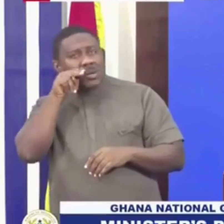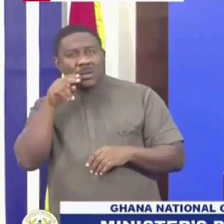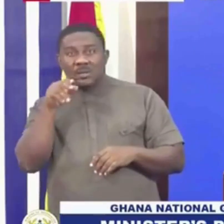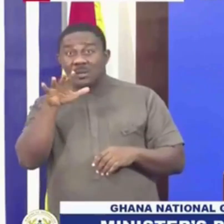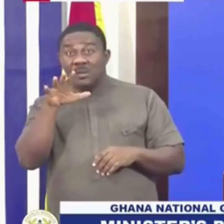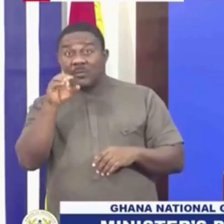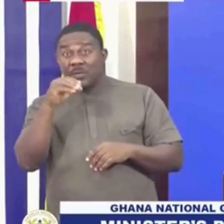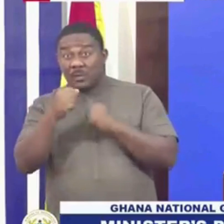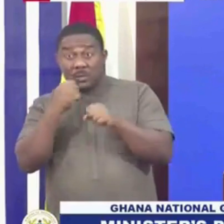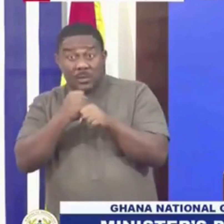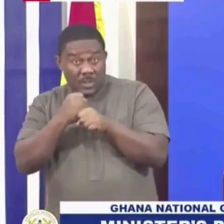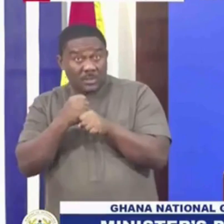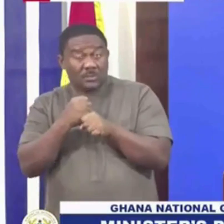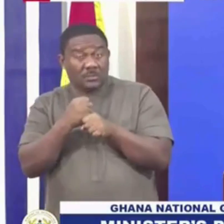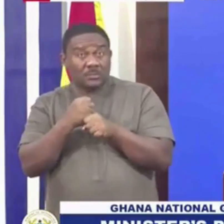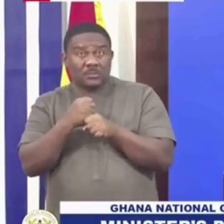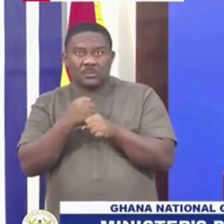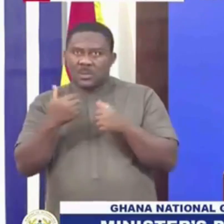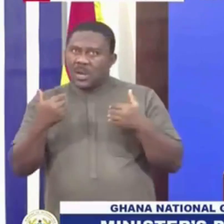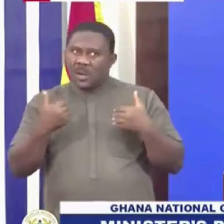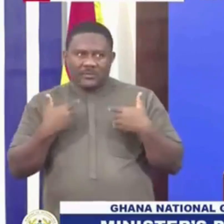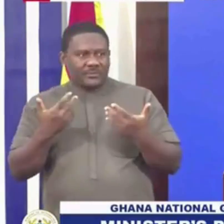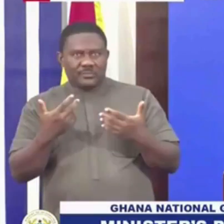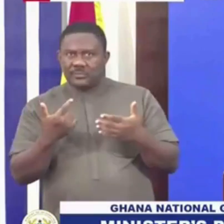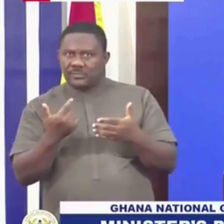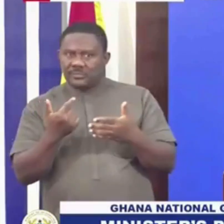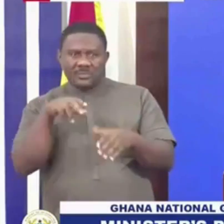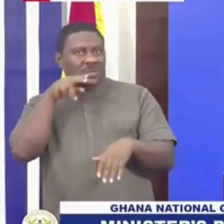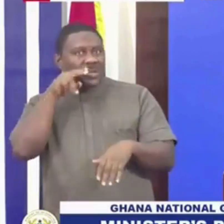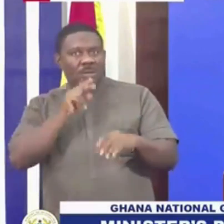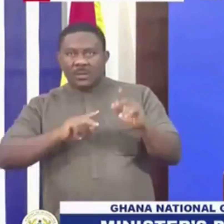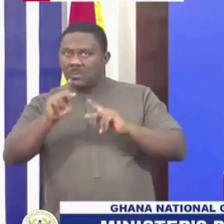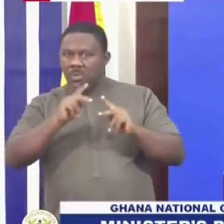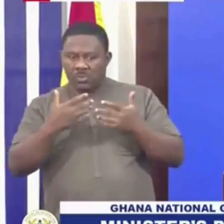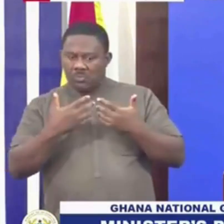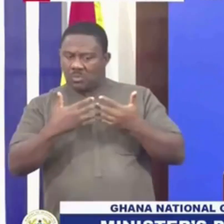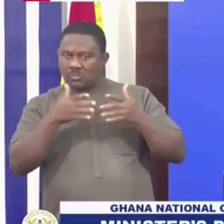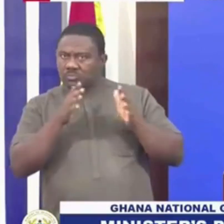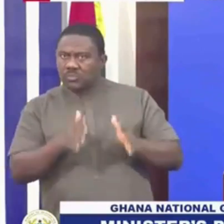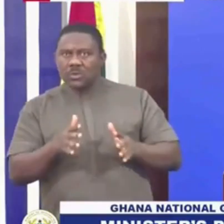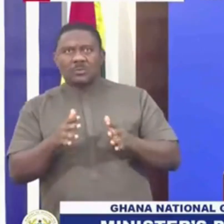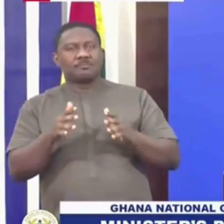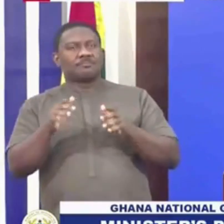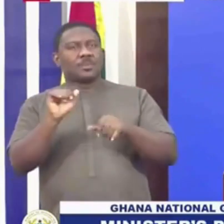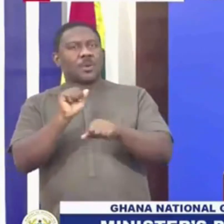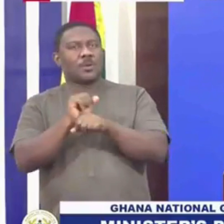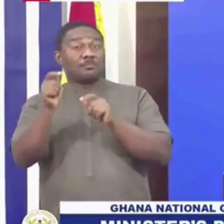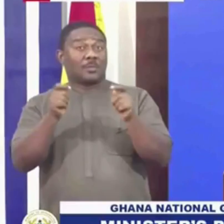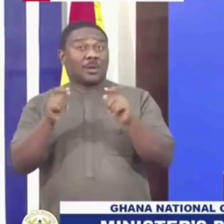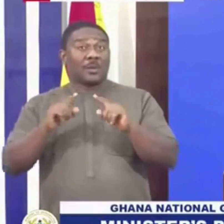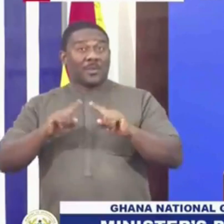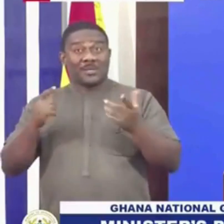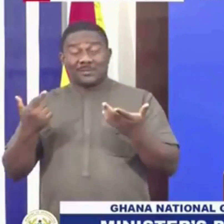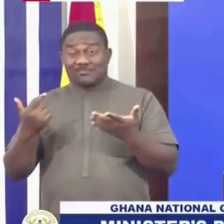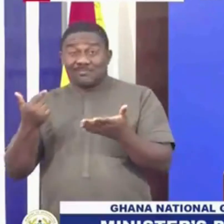50 years to actually have Nigerians just operating their infrastructure. But for Ghana Gas and